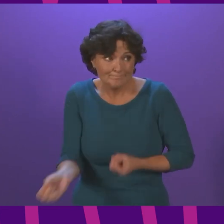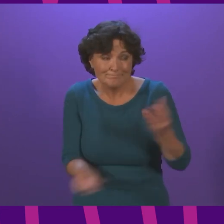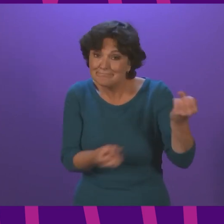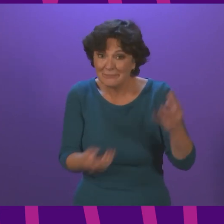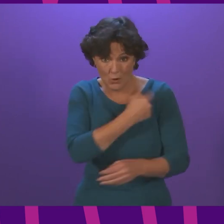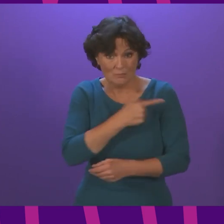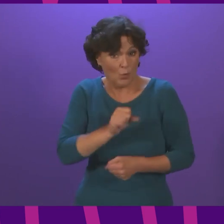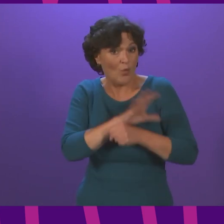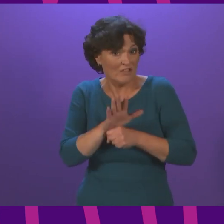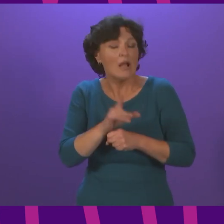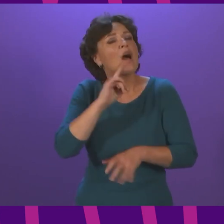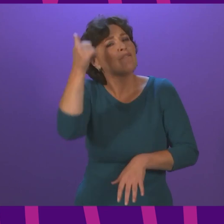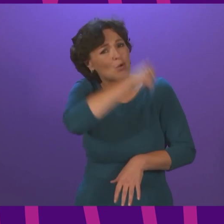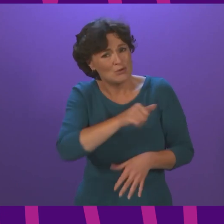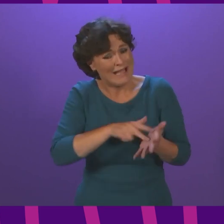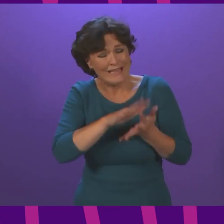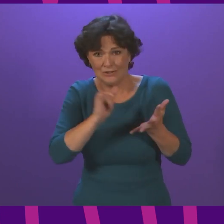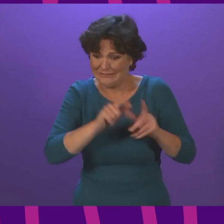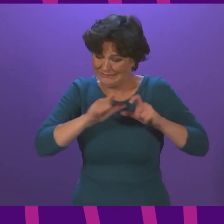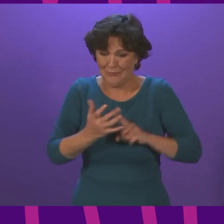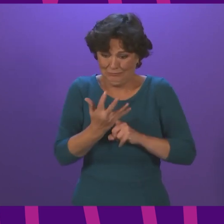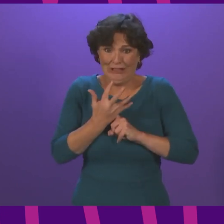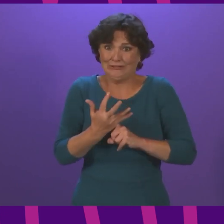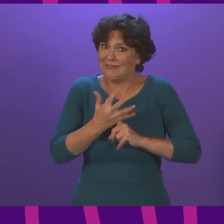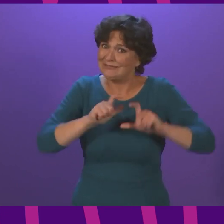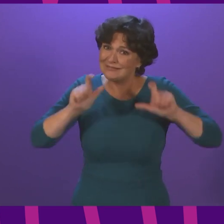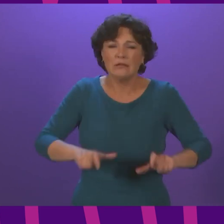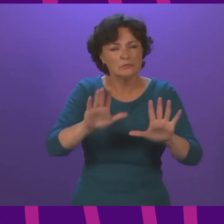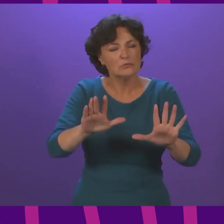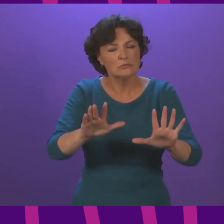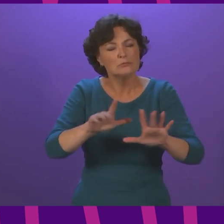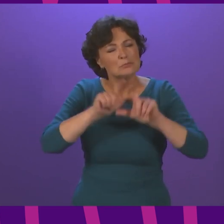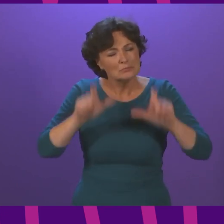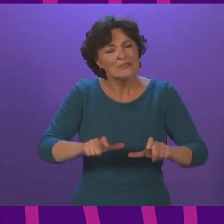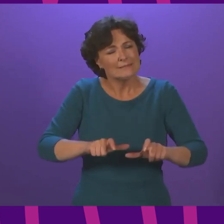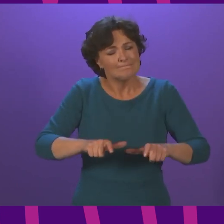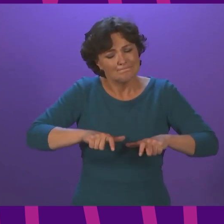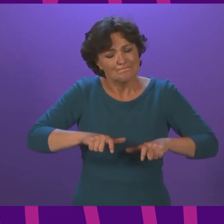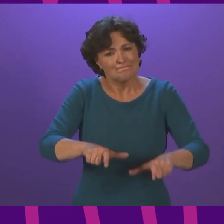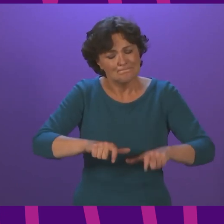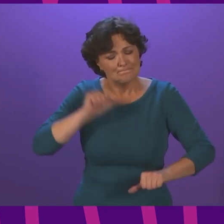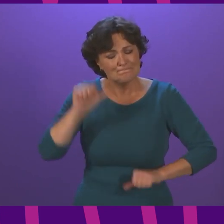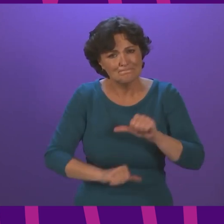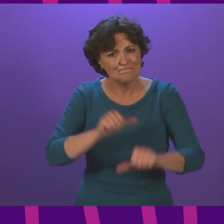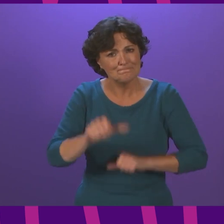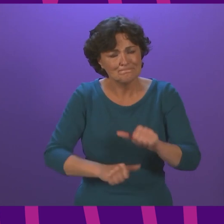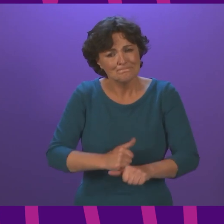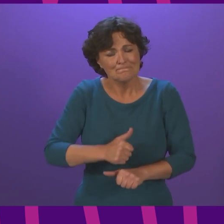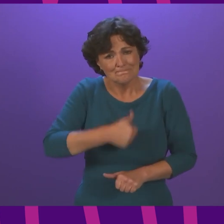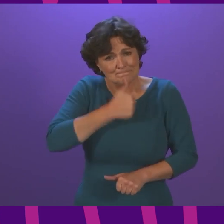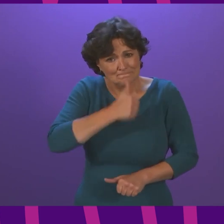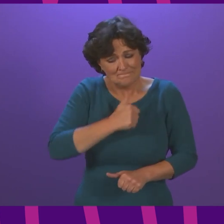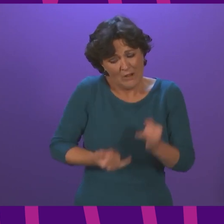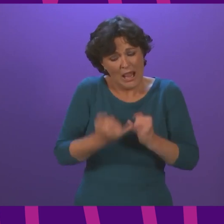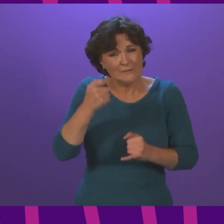with COVID and of course the NHS is still under pressure. So we must seek to maintain the progress of the past few weeks and